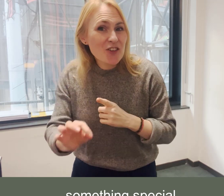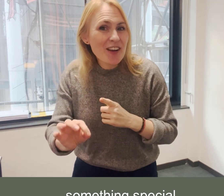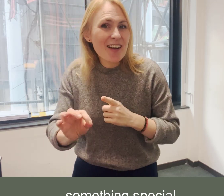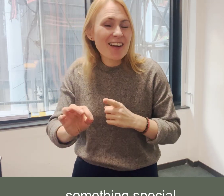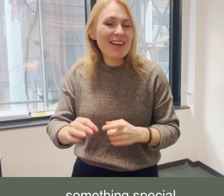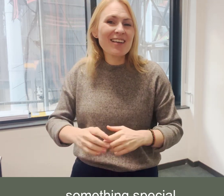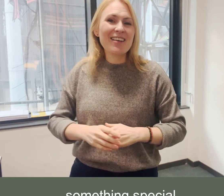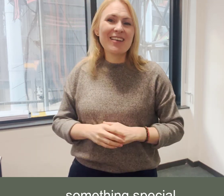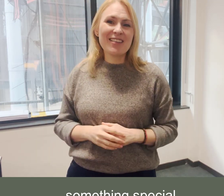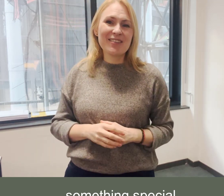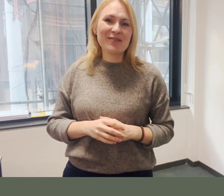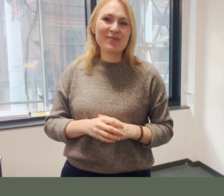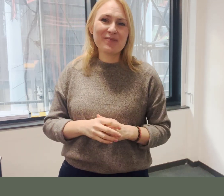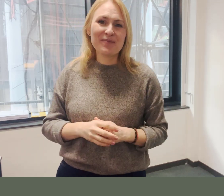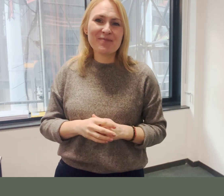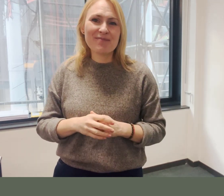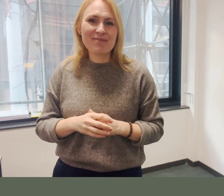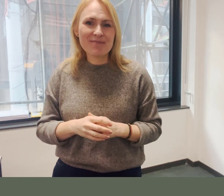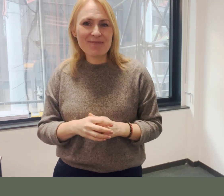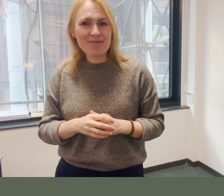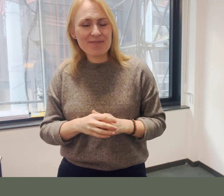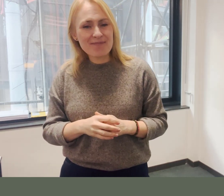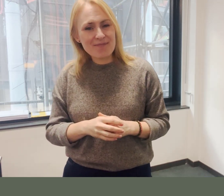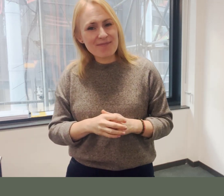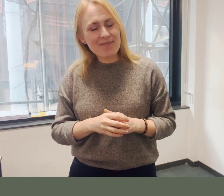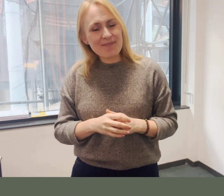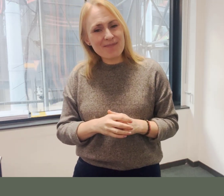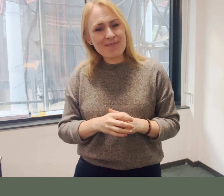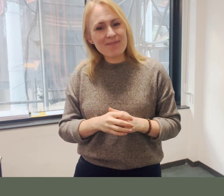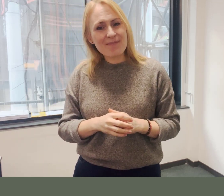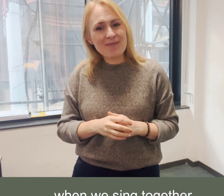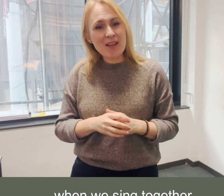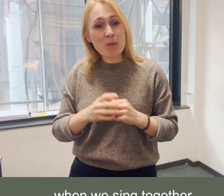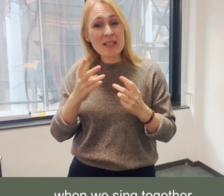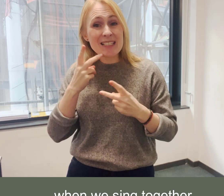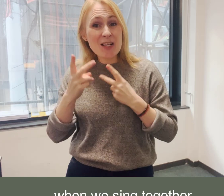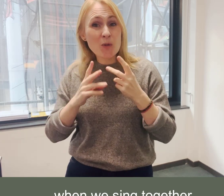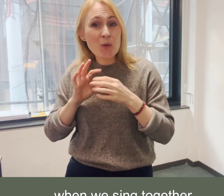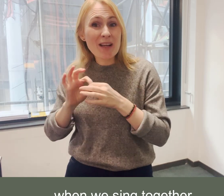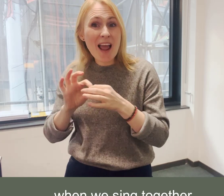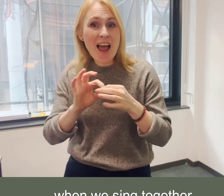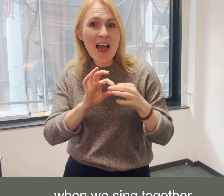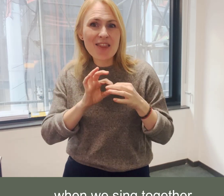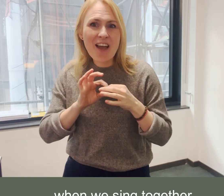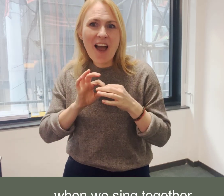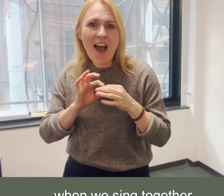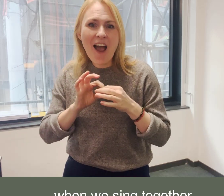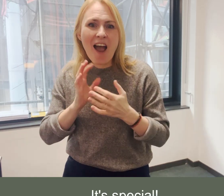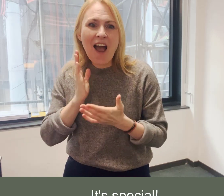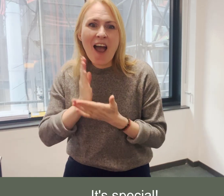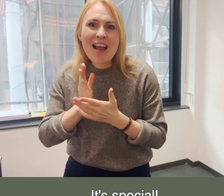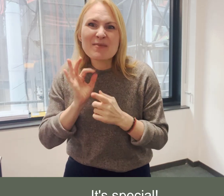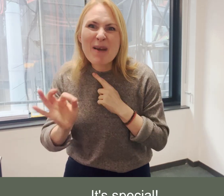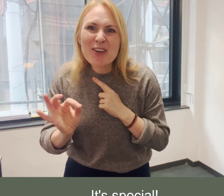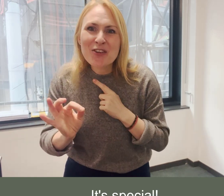When we sing together, it's special